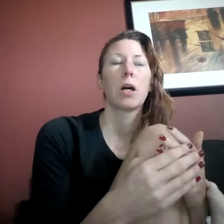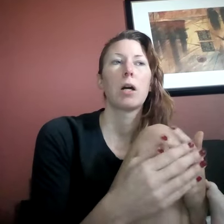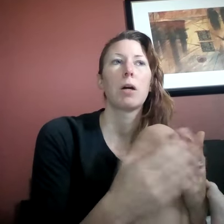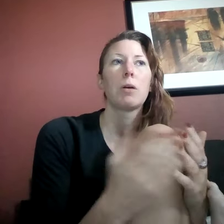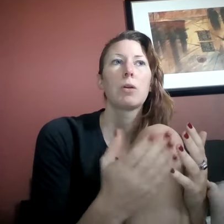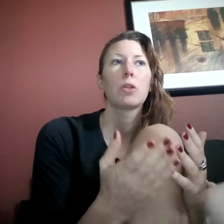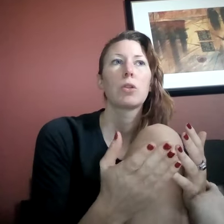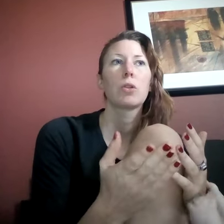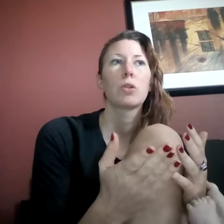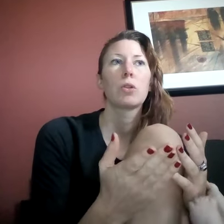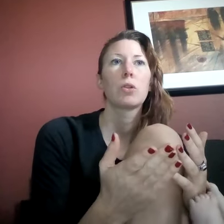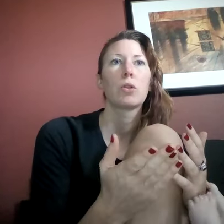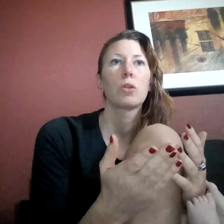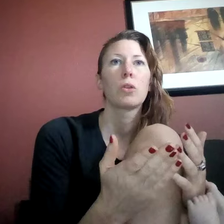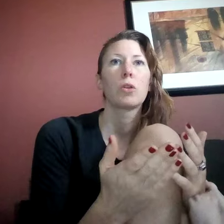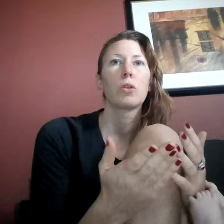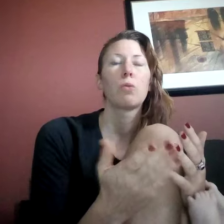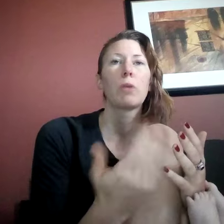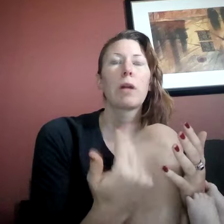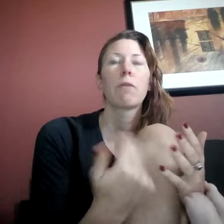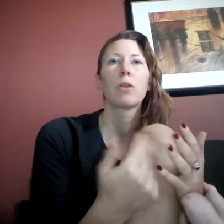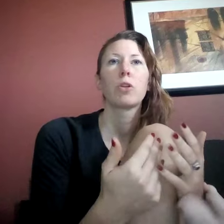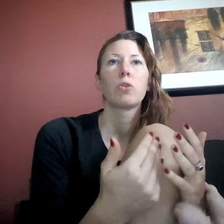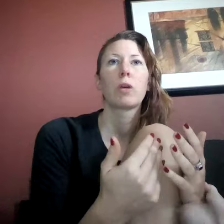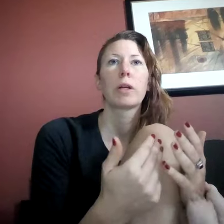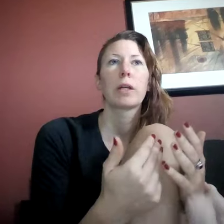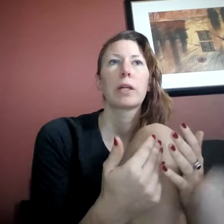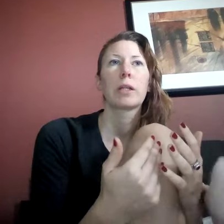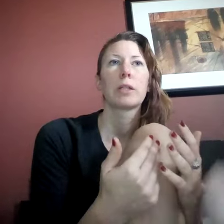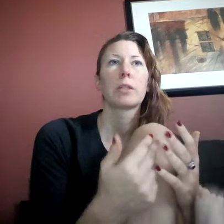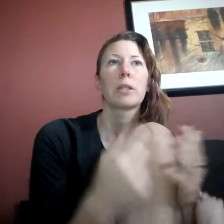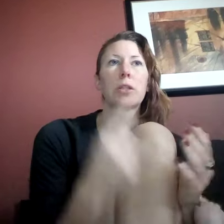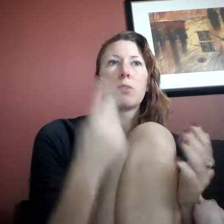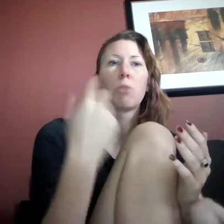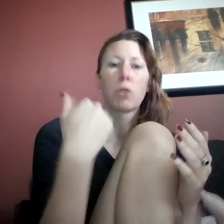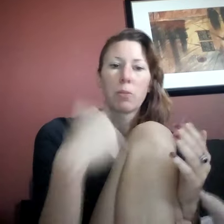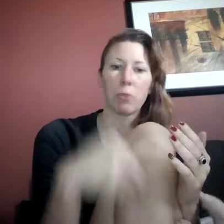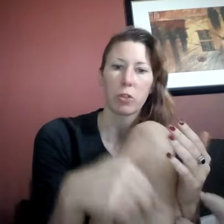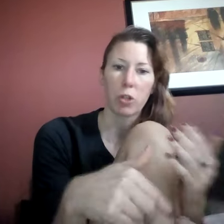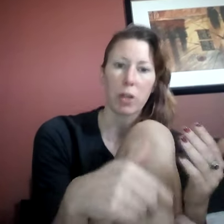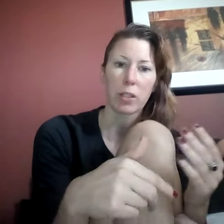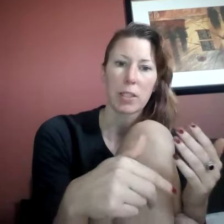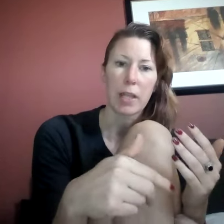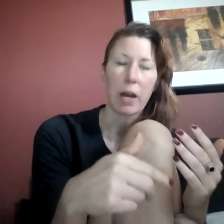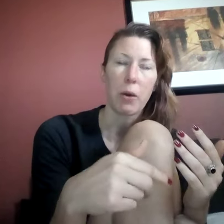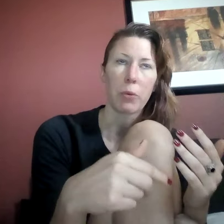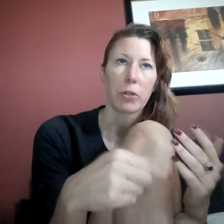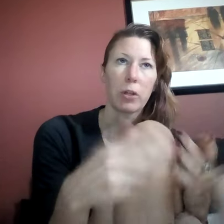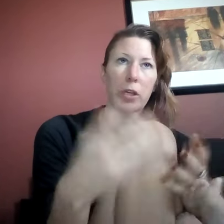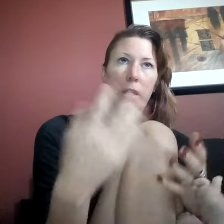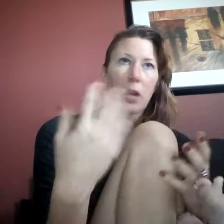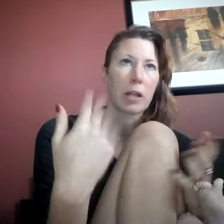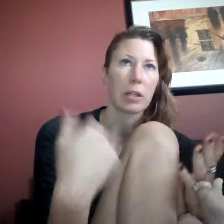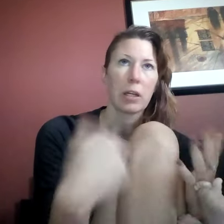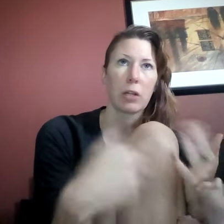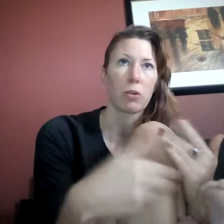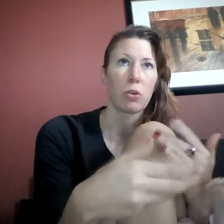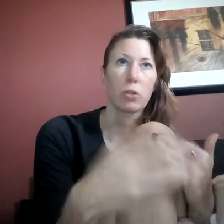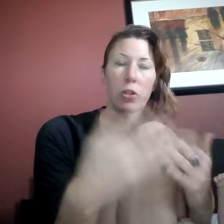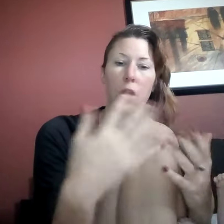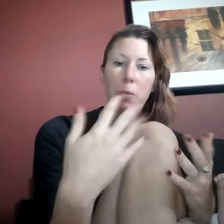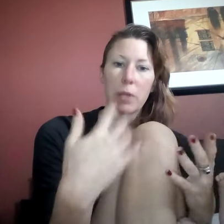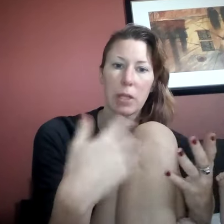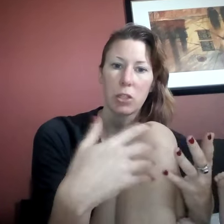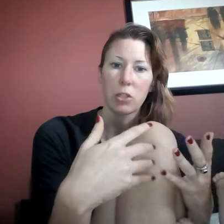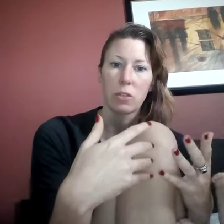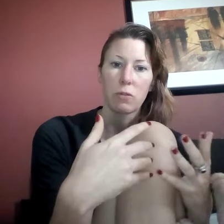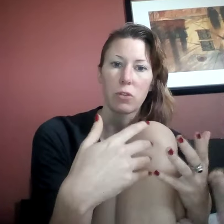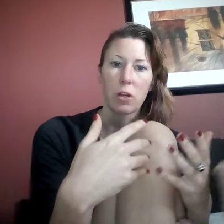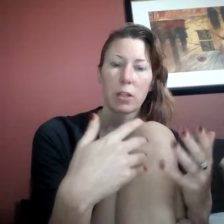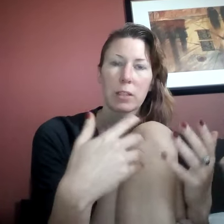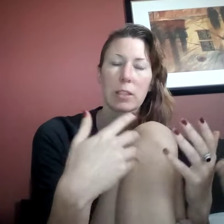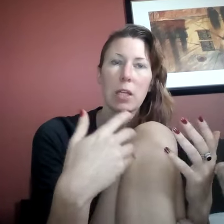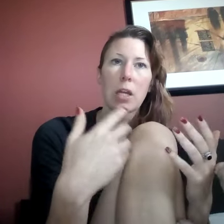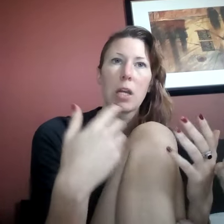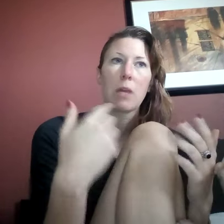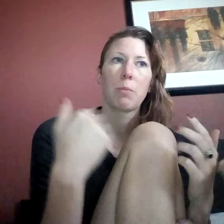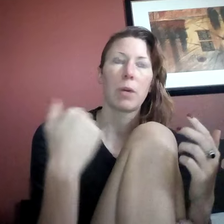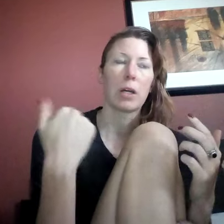uh, whatever the drug is, it's multiple drugs now. We're talking, I don't know, it's combinations of drugs, but,